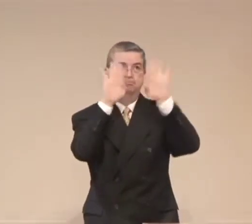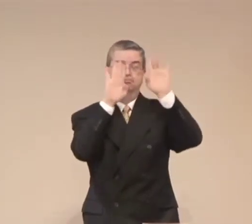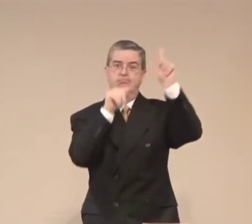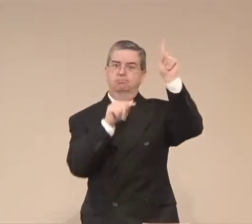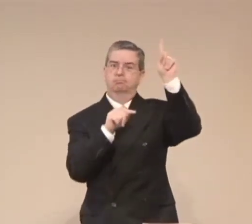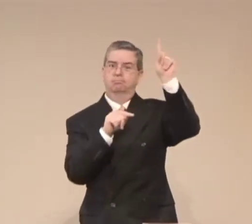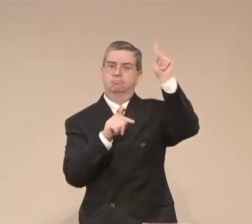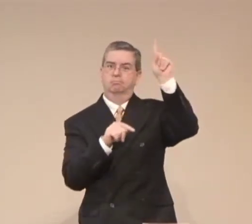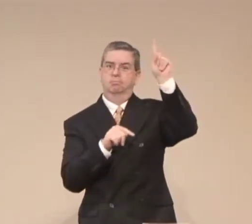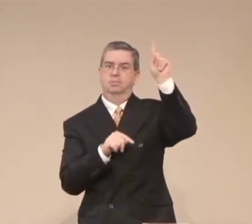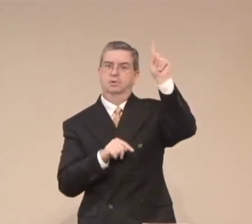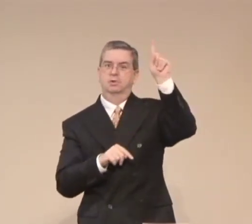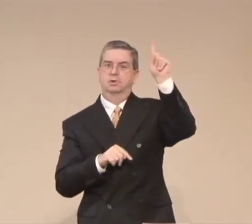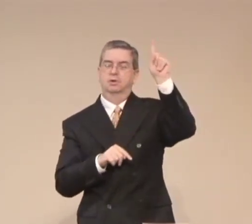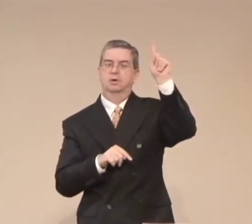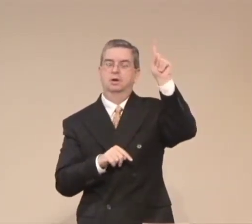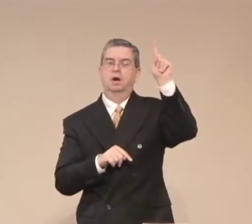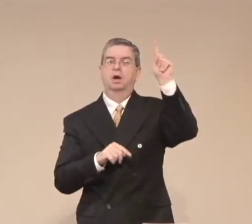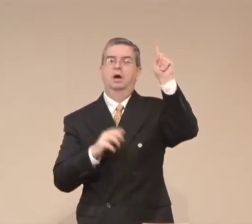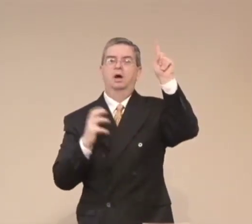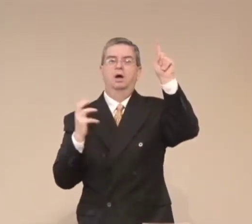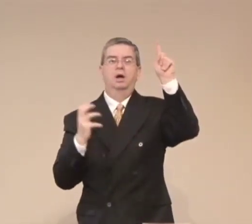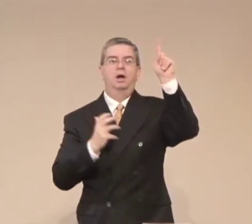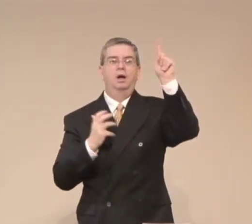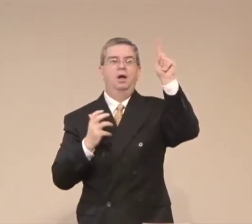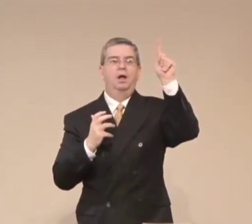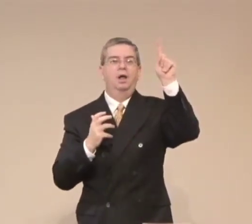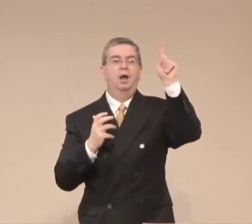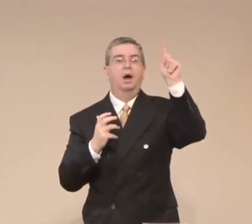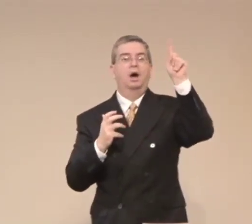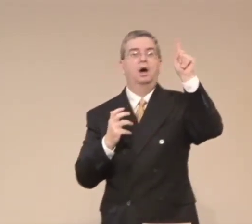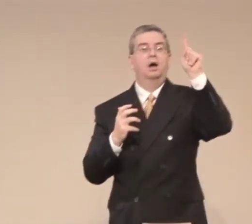But Job held on to God. He never gave up on him.